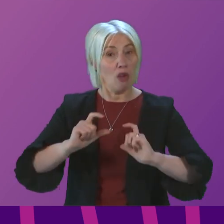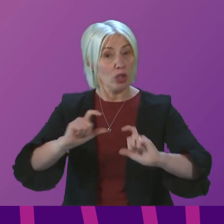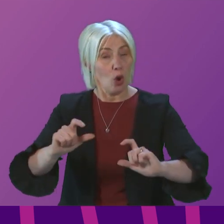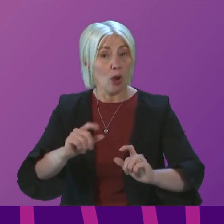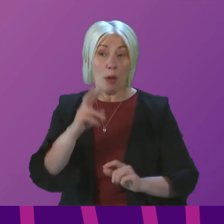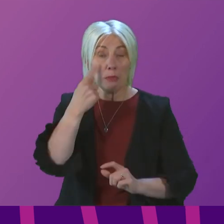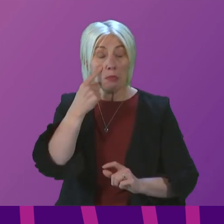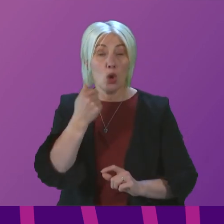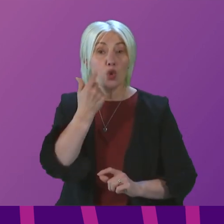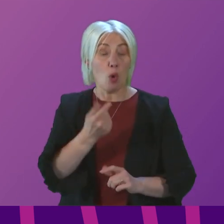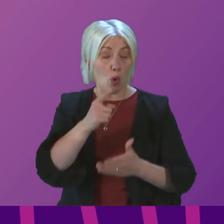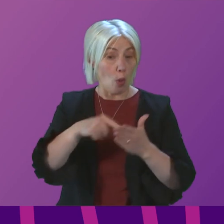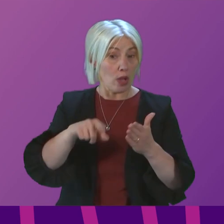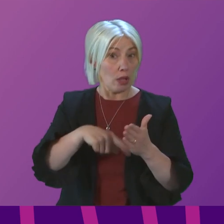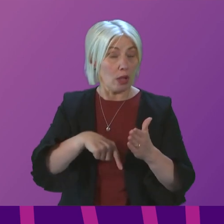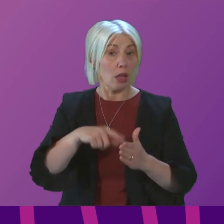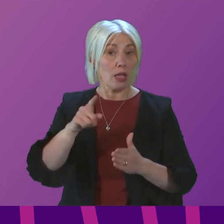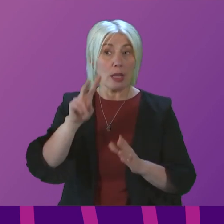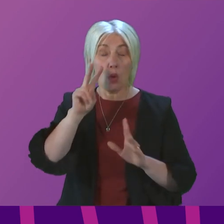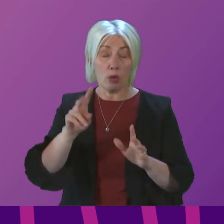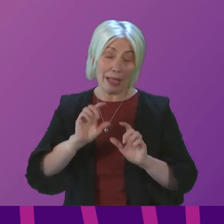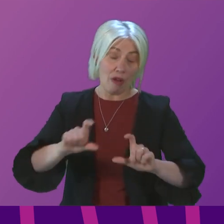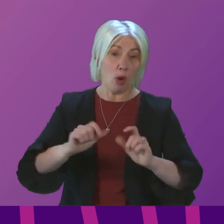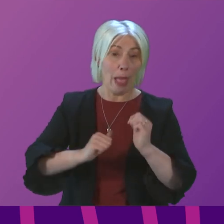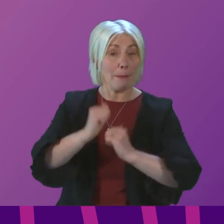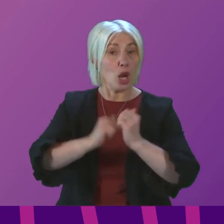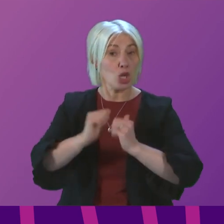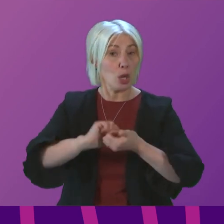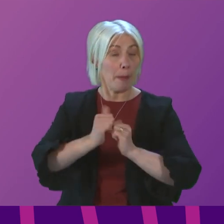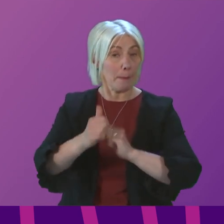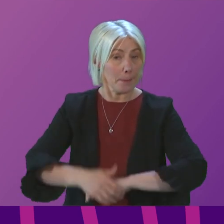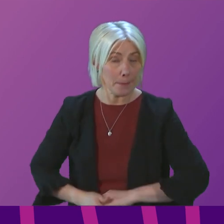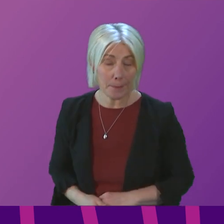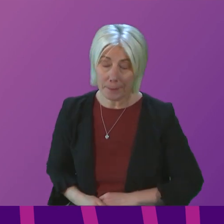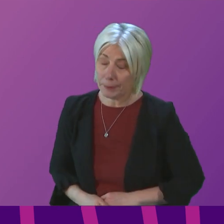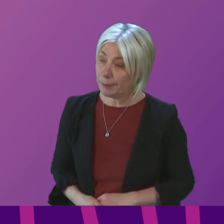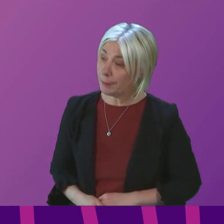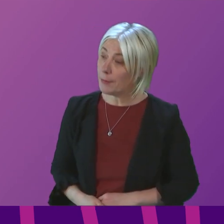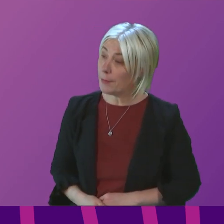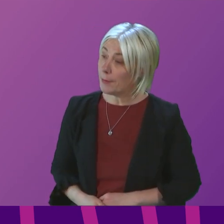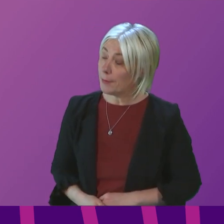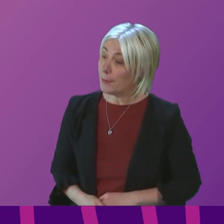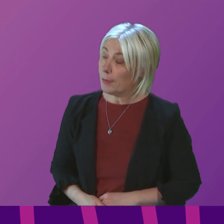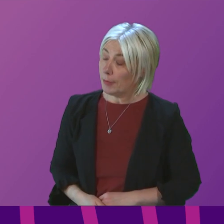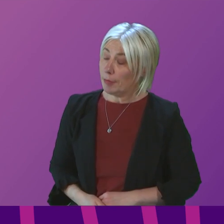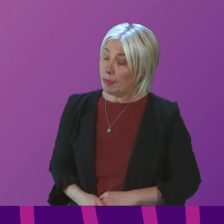elected tomorrow. We look forward to renewing that constructive partnership. Christine Graham. Thank you very much, Presiding Officer. First